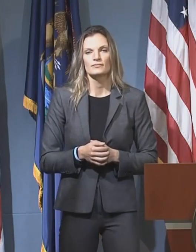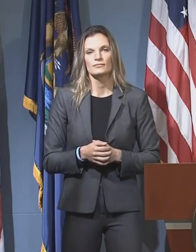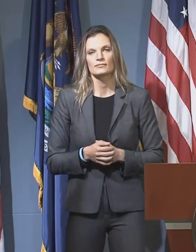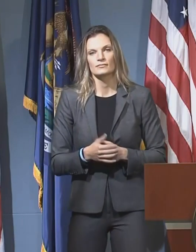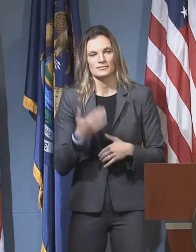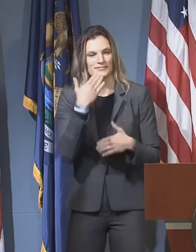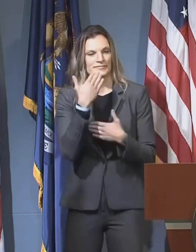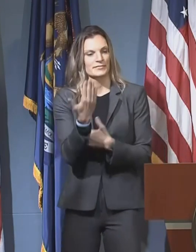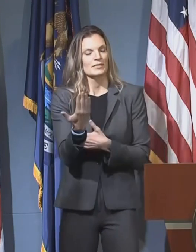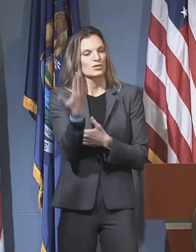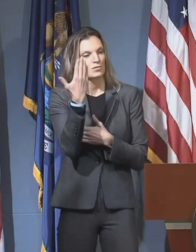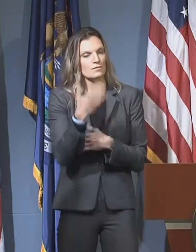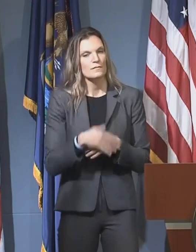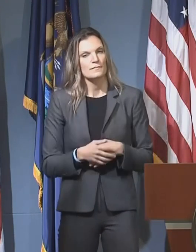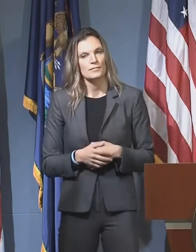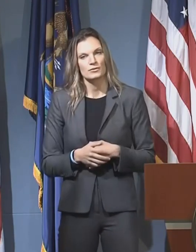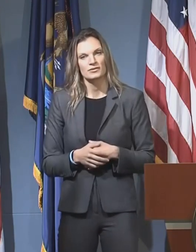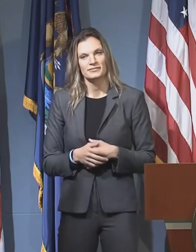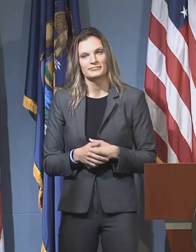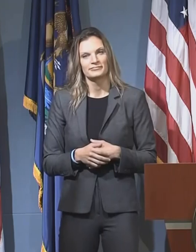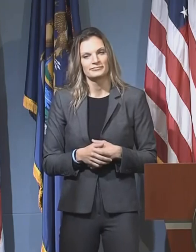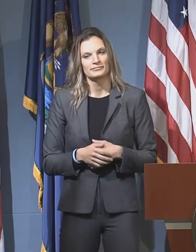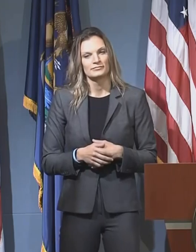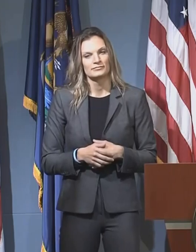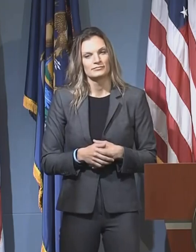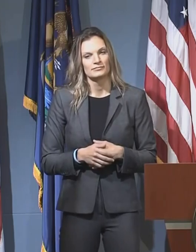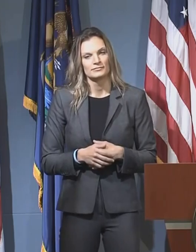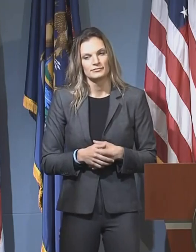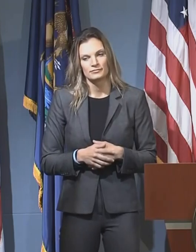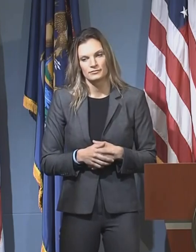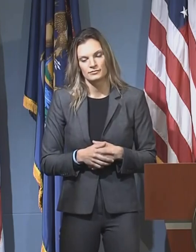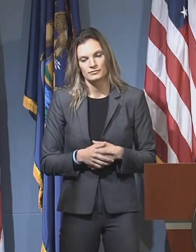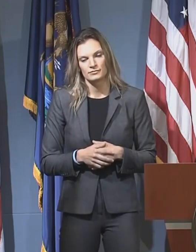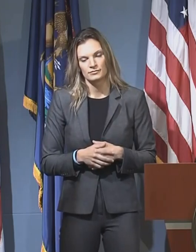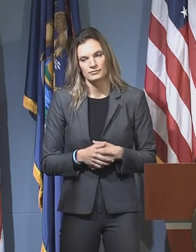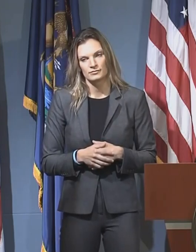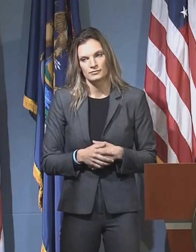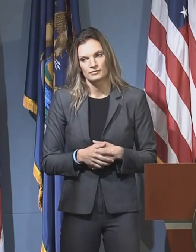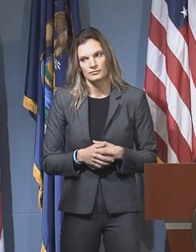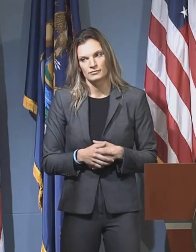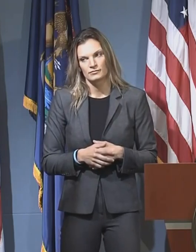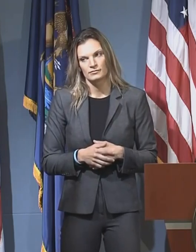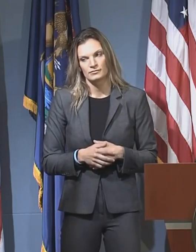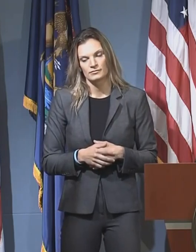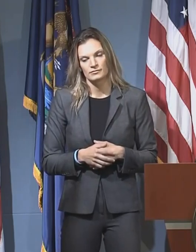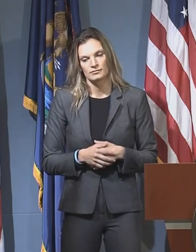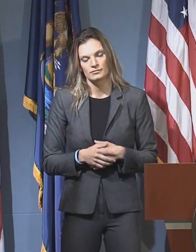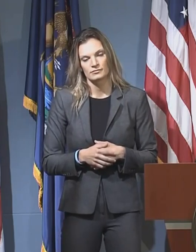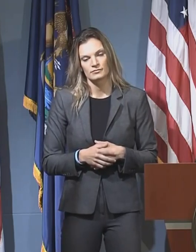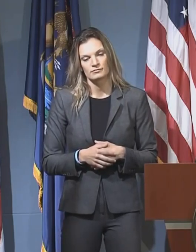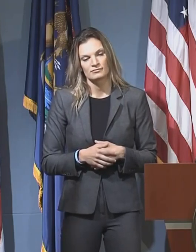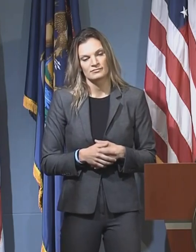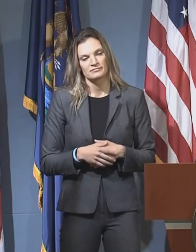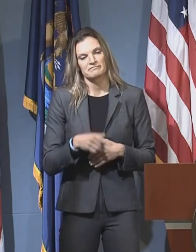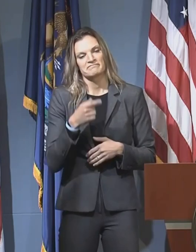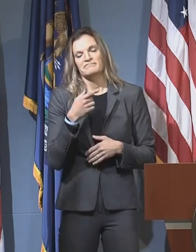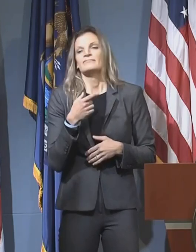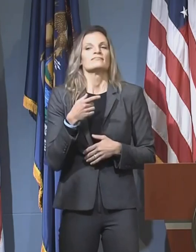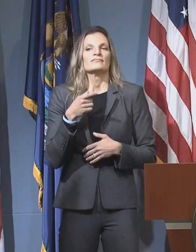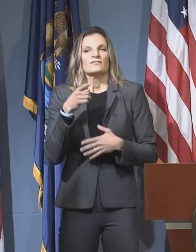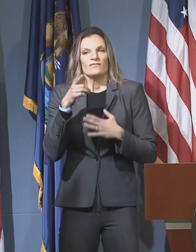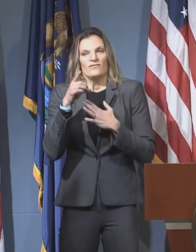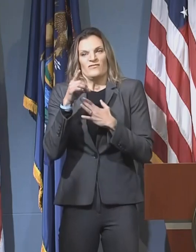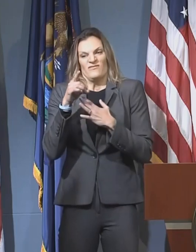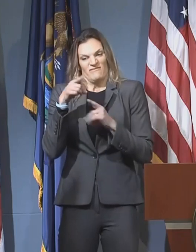Good morning, Governor. So I guess can you kind of talk more about what your reaction was when you found out that